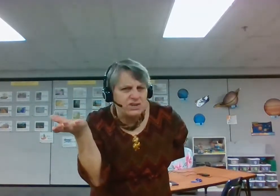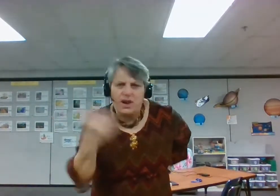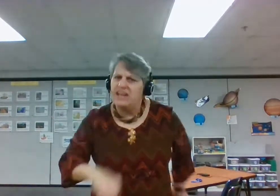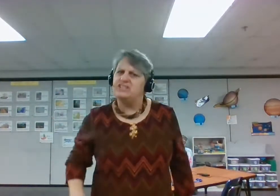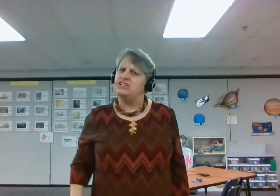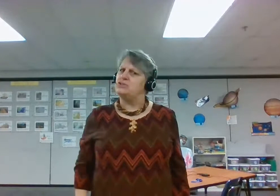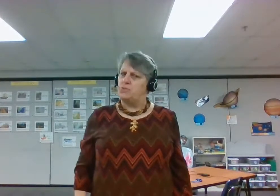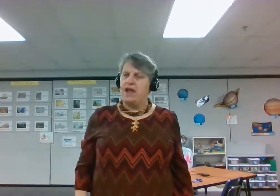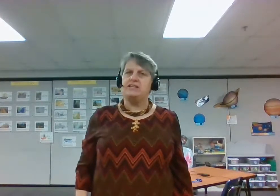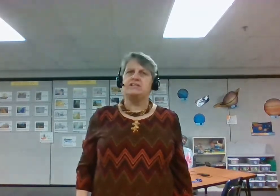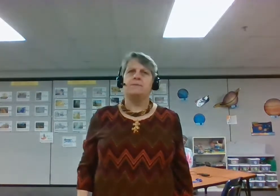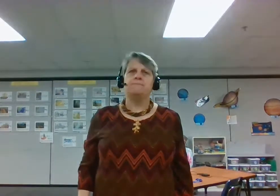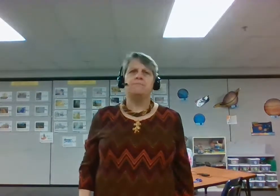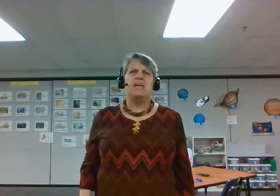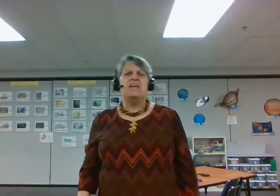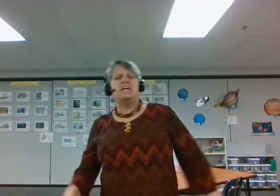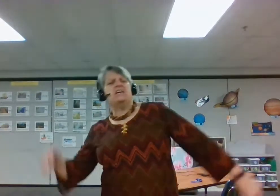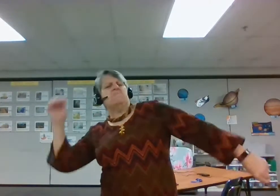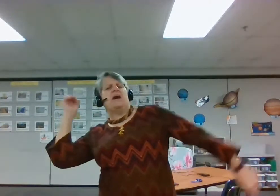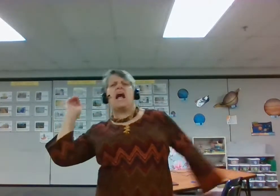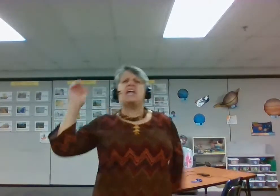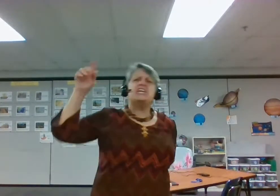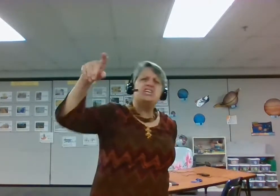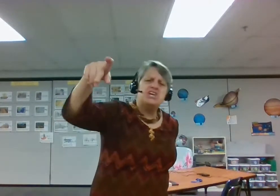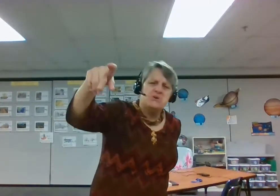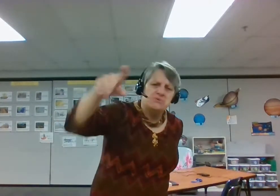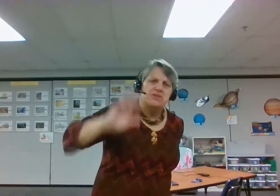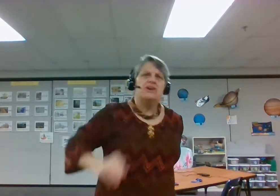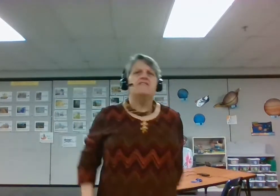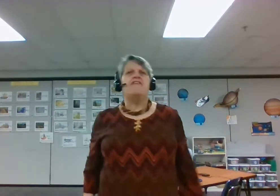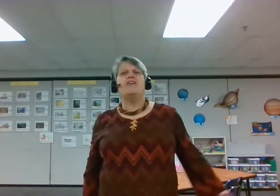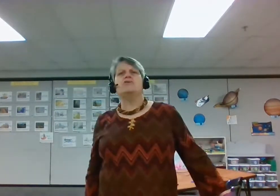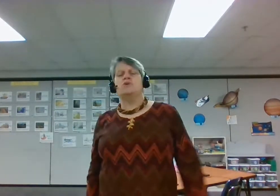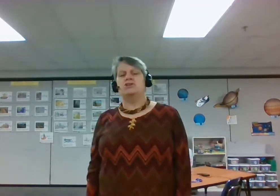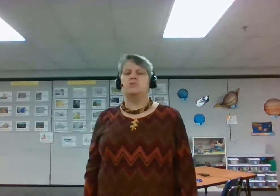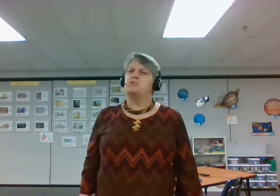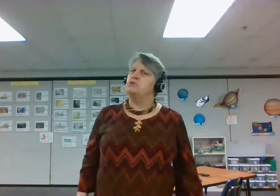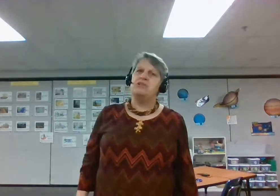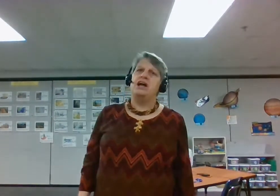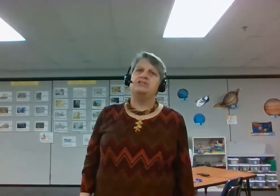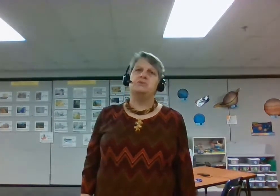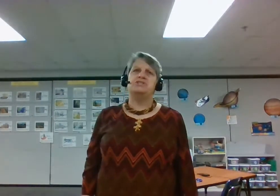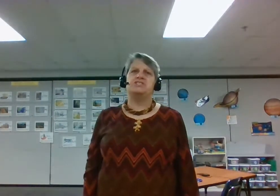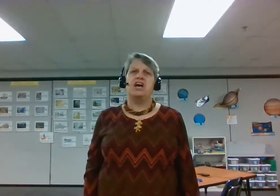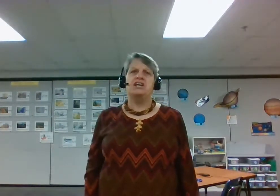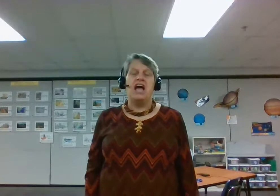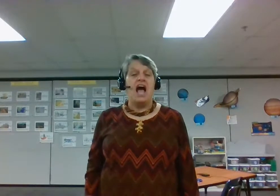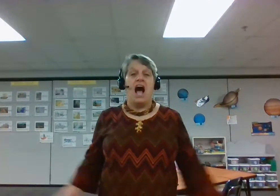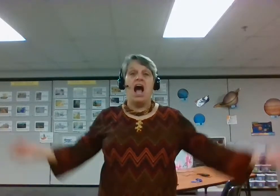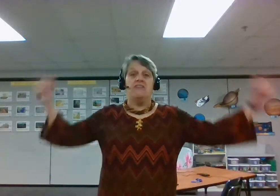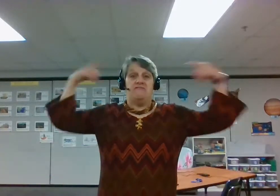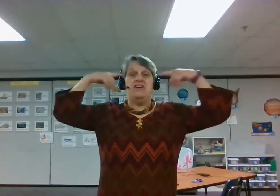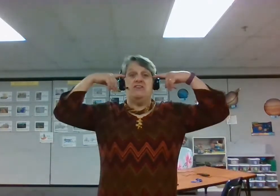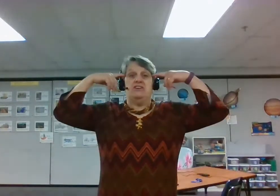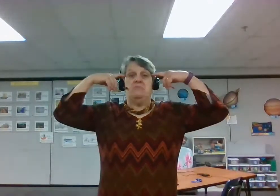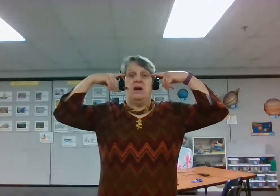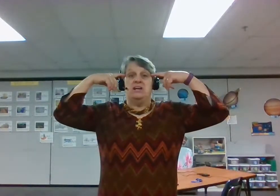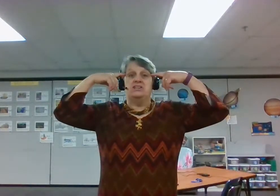at your age it is right? In my youth, Father William replied to his son, I feared it might